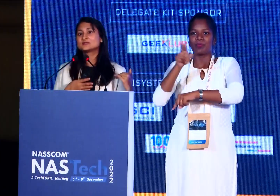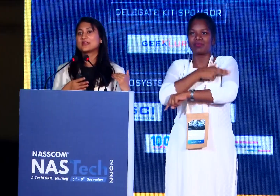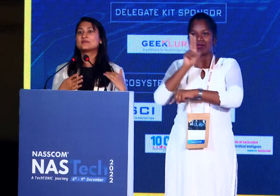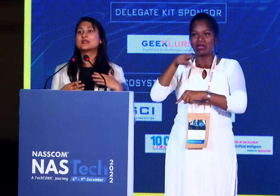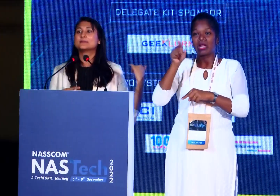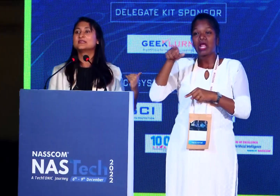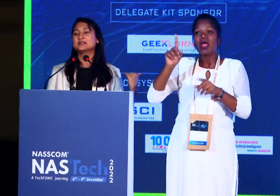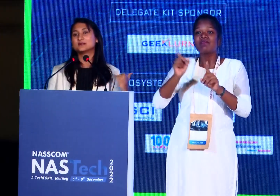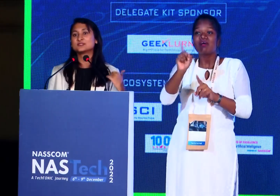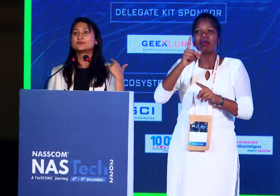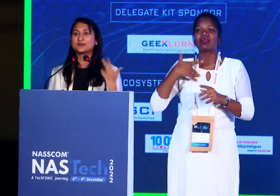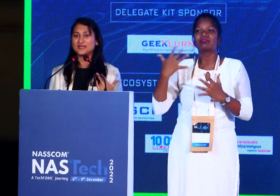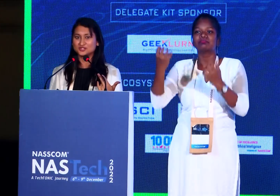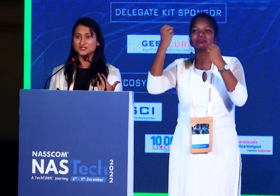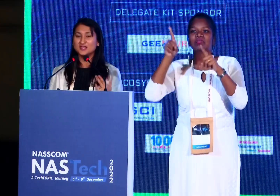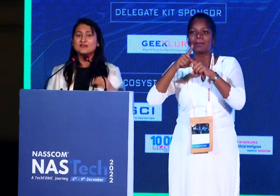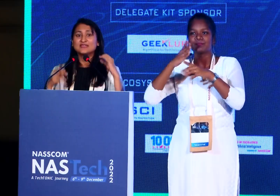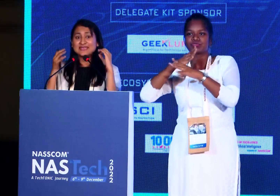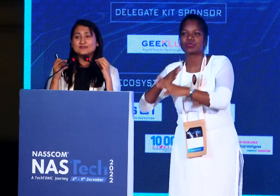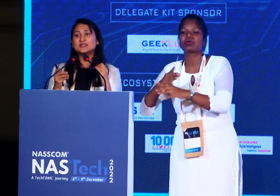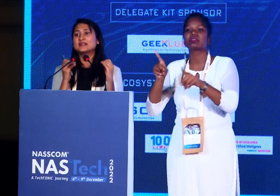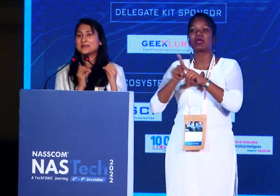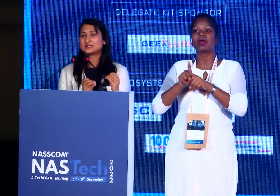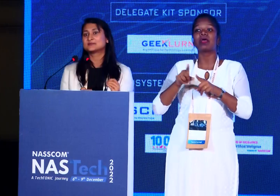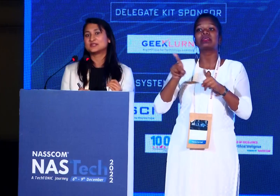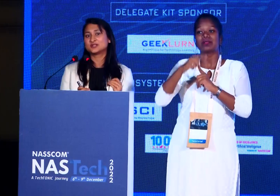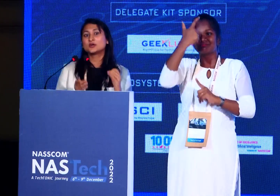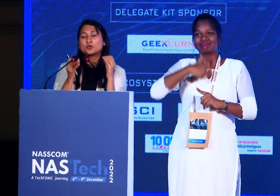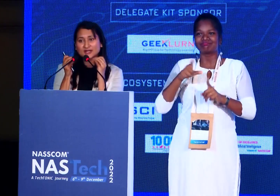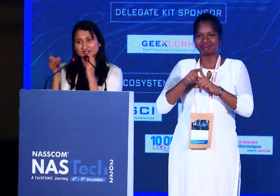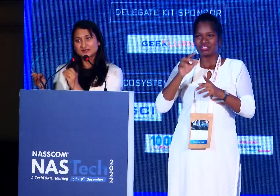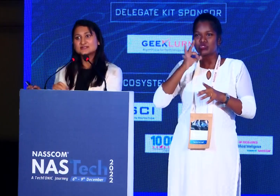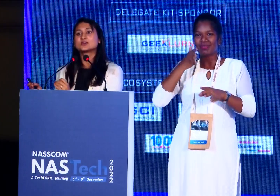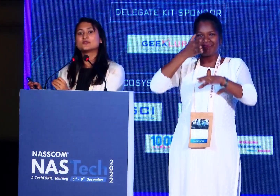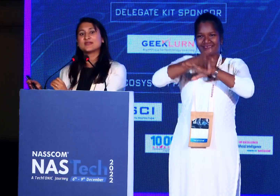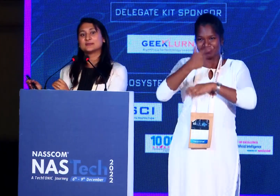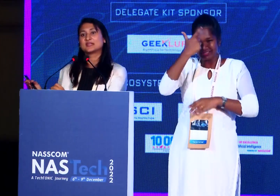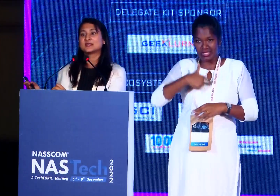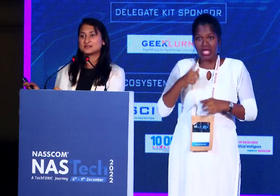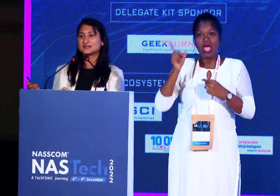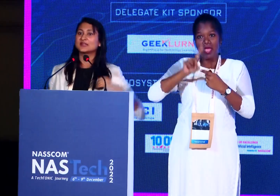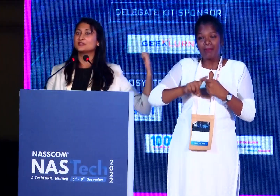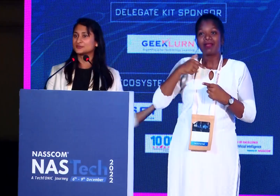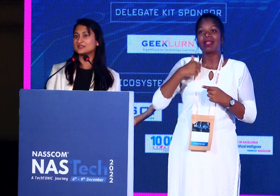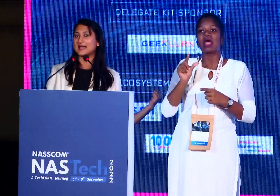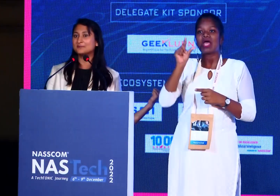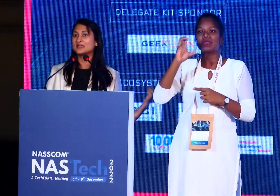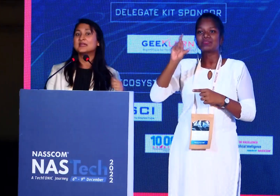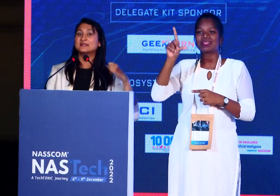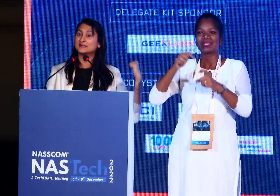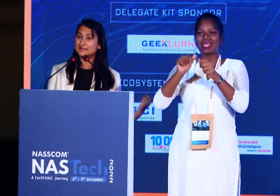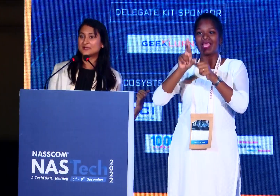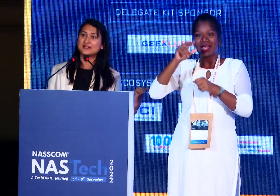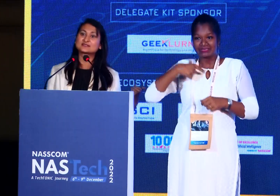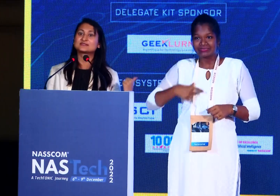this is where we come in in terms of prevention, where even a diabetes patient who are at a risk of developing an ulcer can use this app.